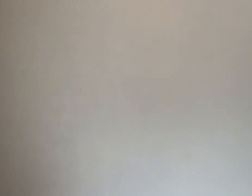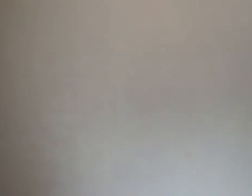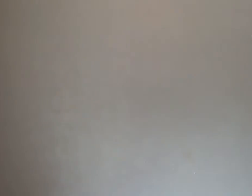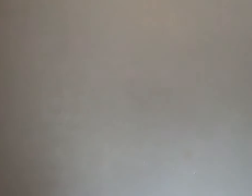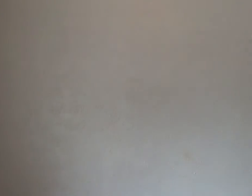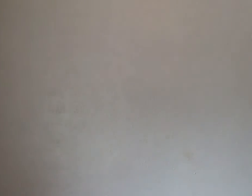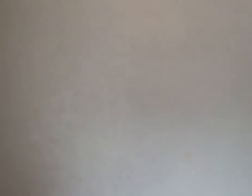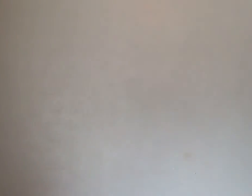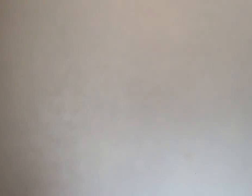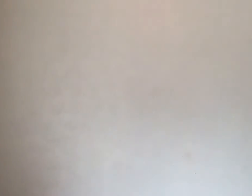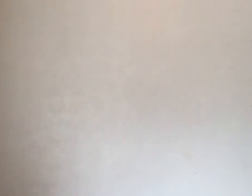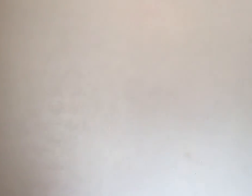I'll wish upon a star and wave over the rainbow